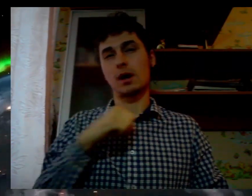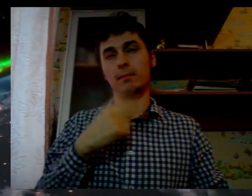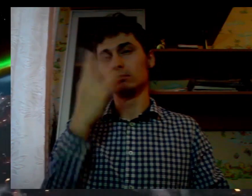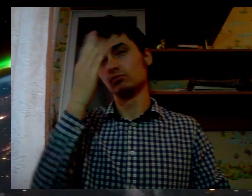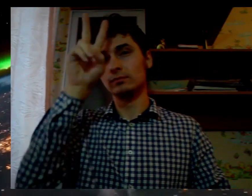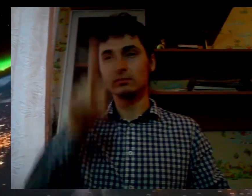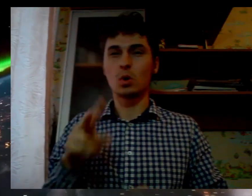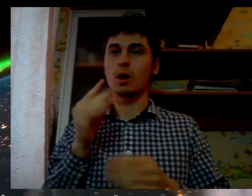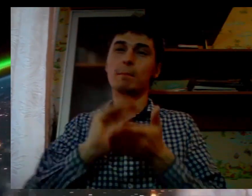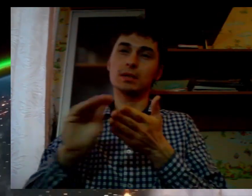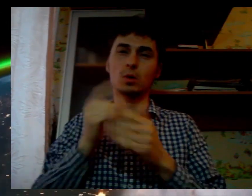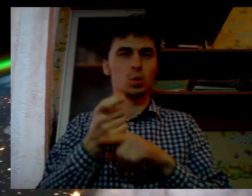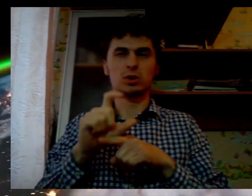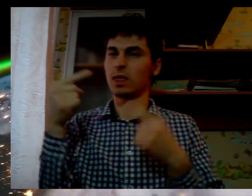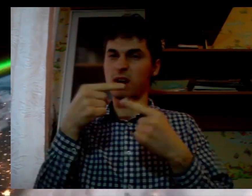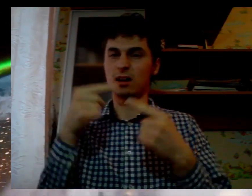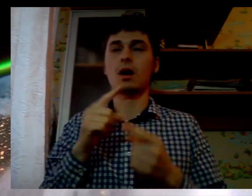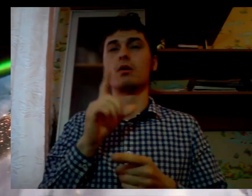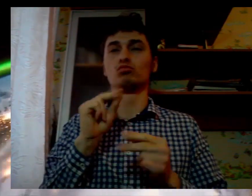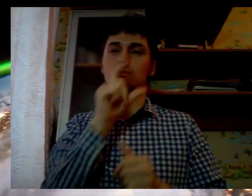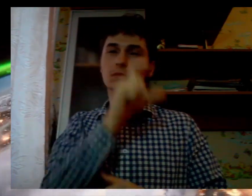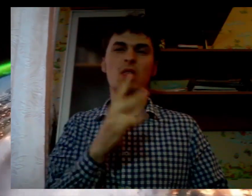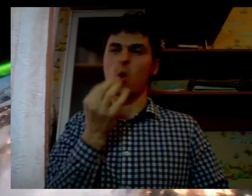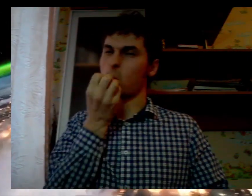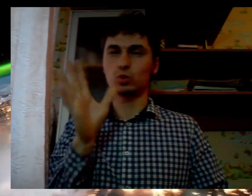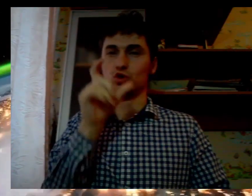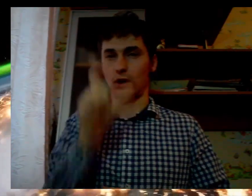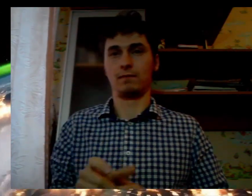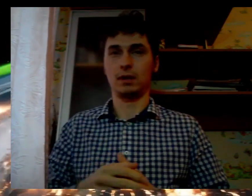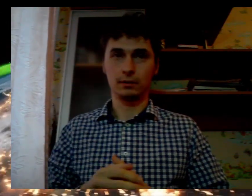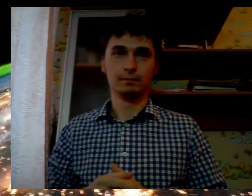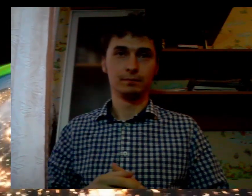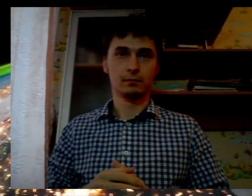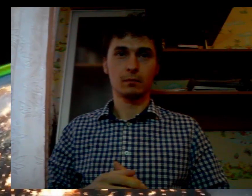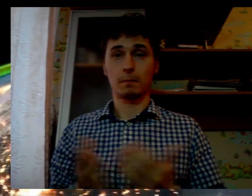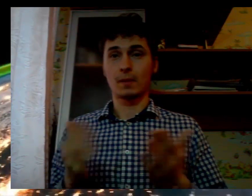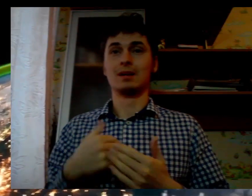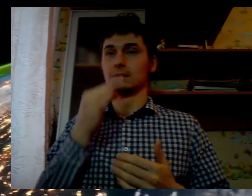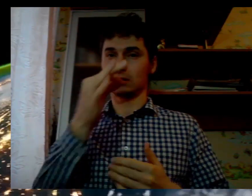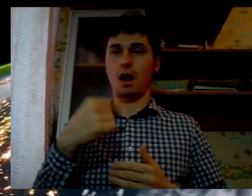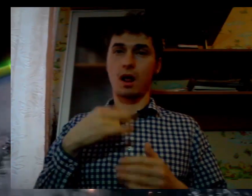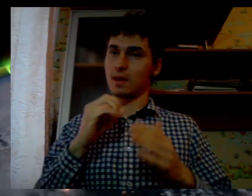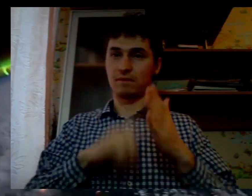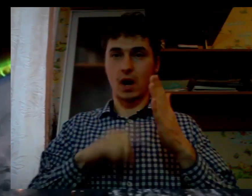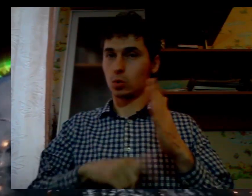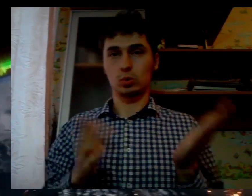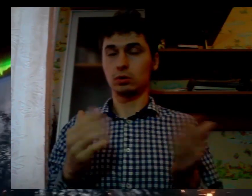Realizing this goal will require an intrepidorial spirit A new generation of scientists